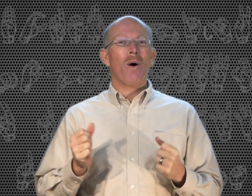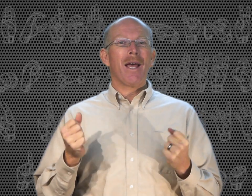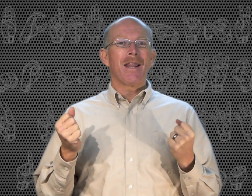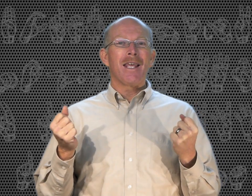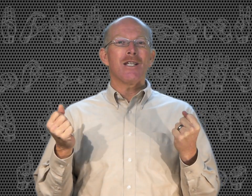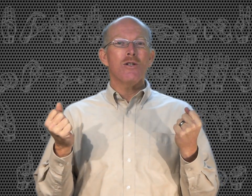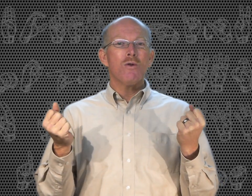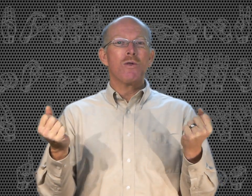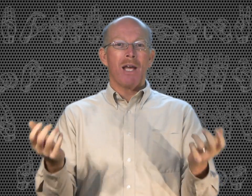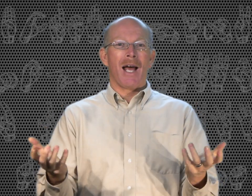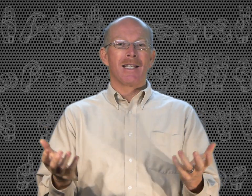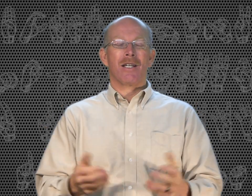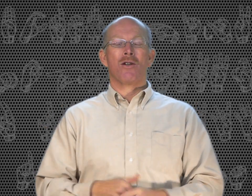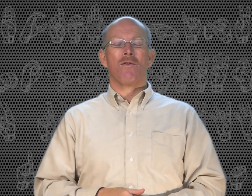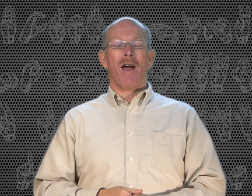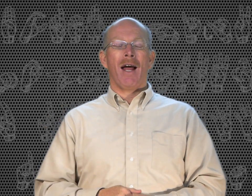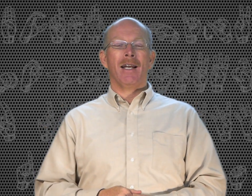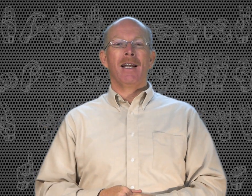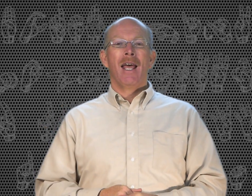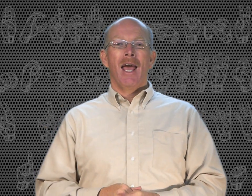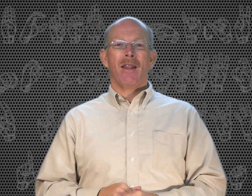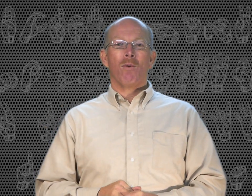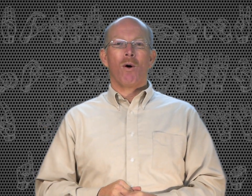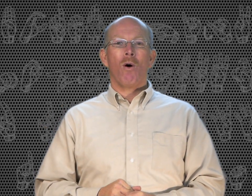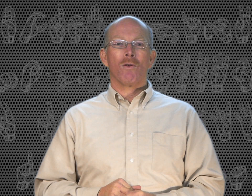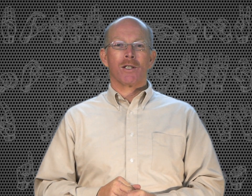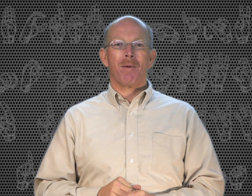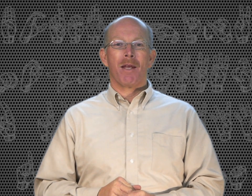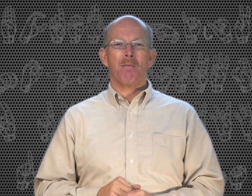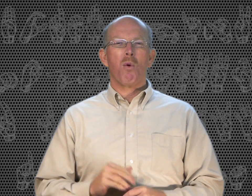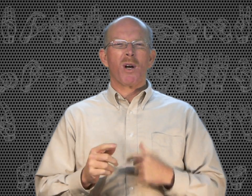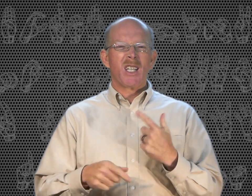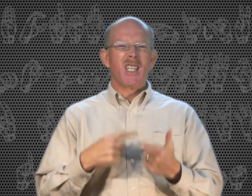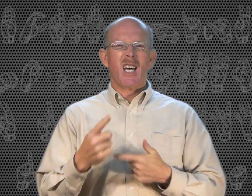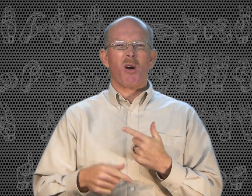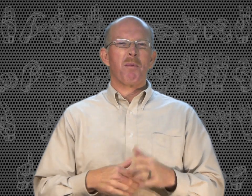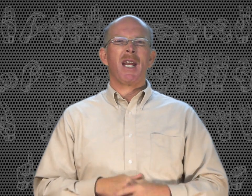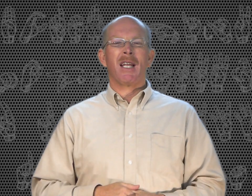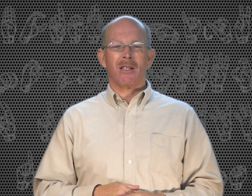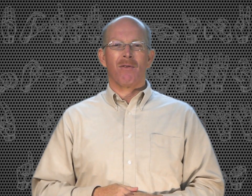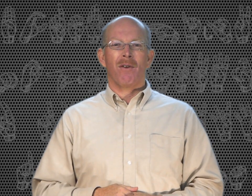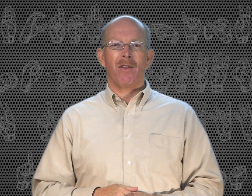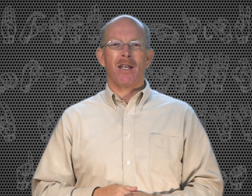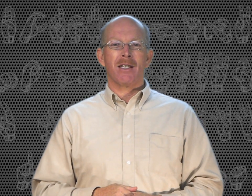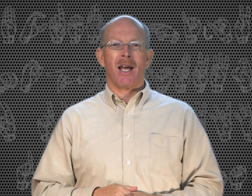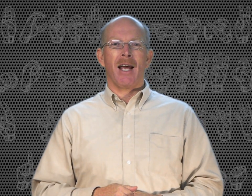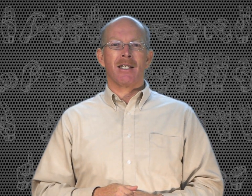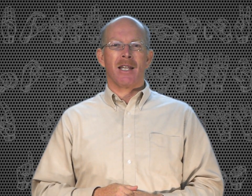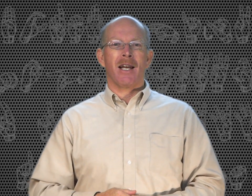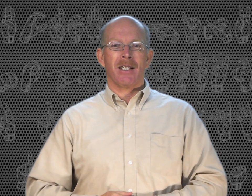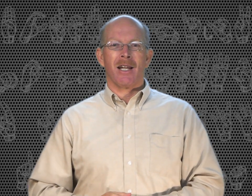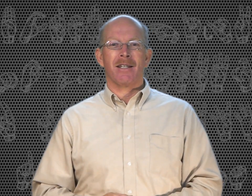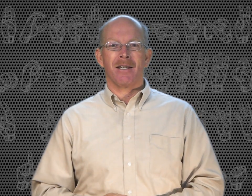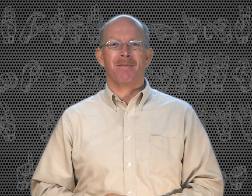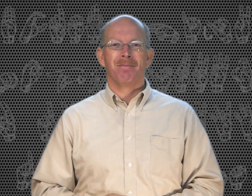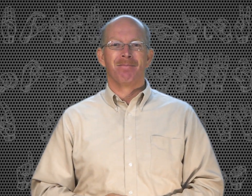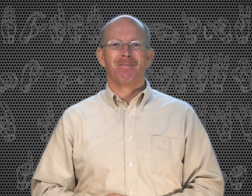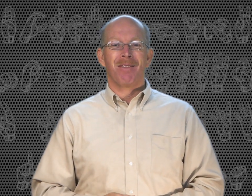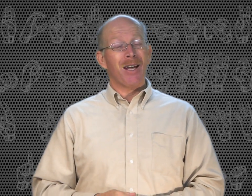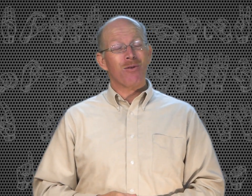these new signs that you've gotten. And then we'll go over some of the more detailed meanings of these signs in the next lesson. Thanks